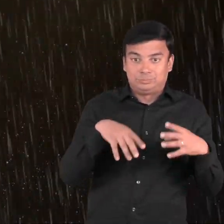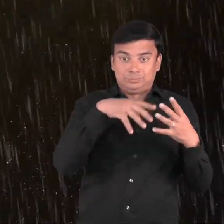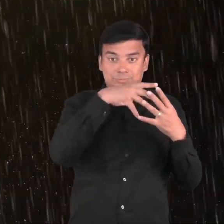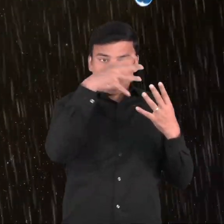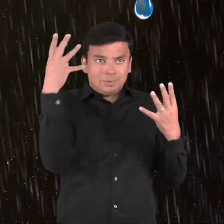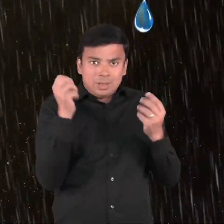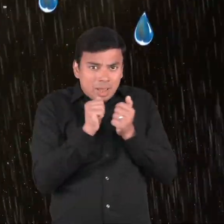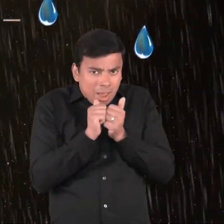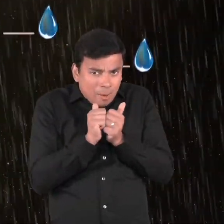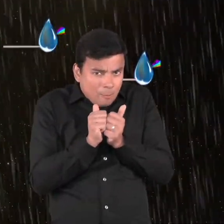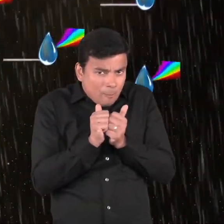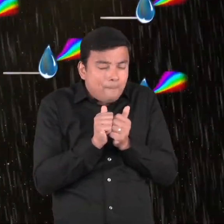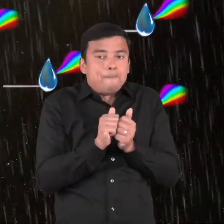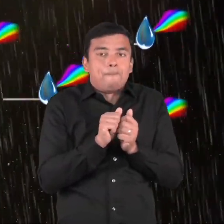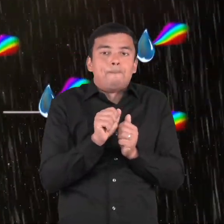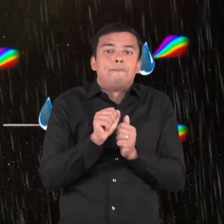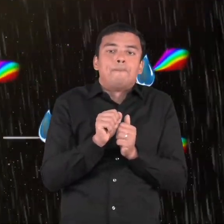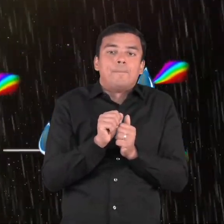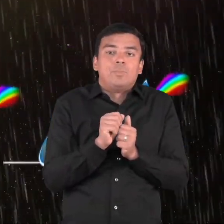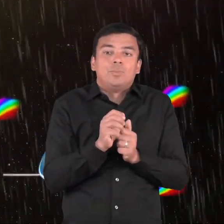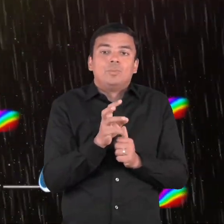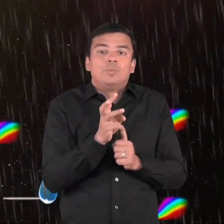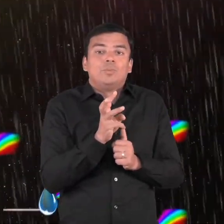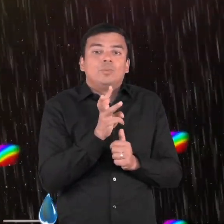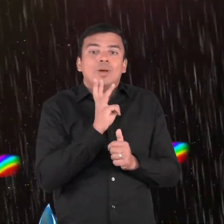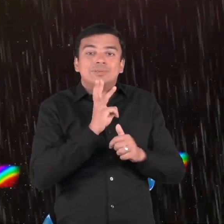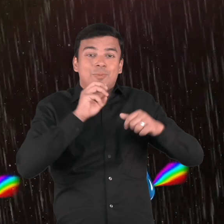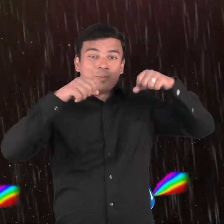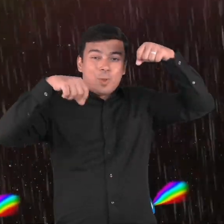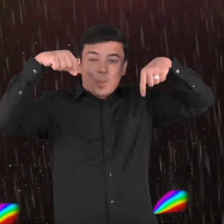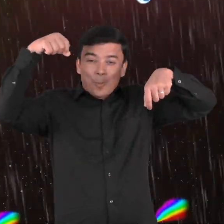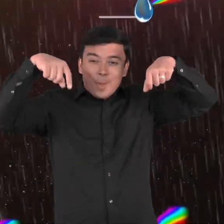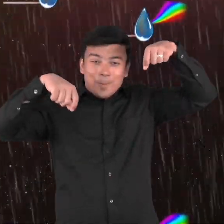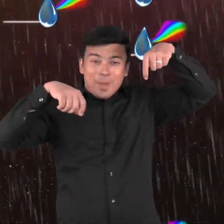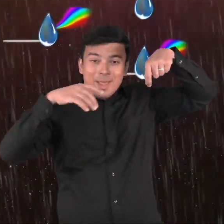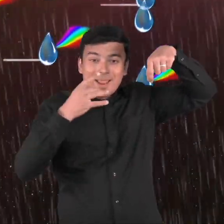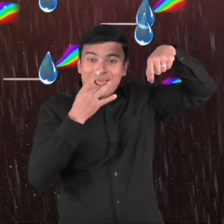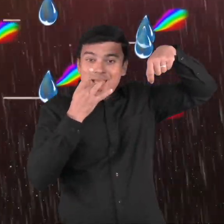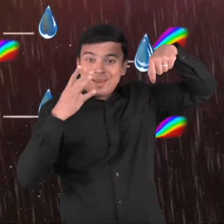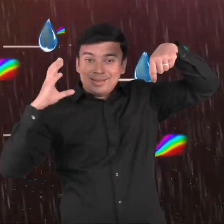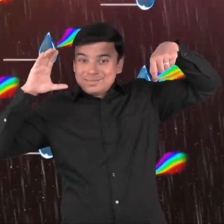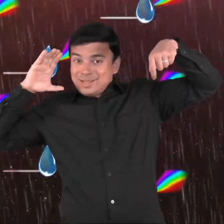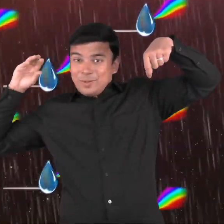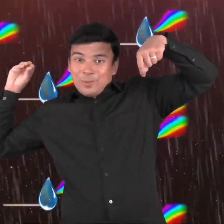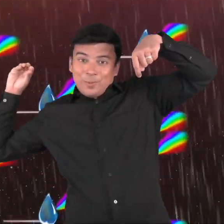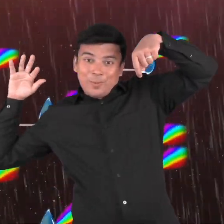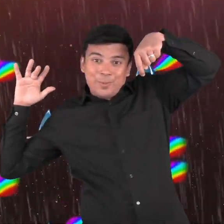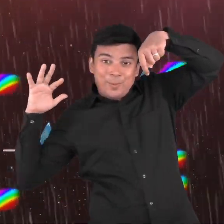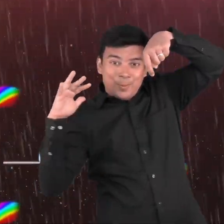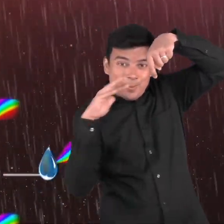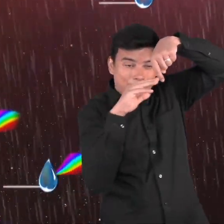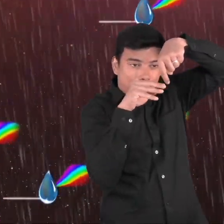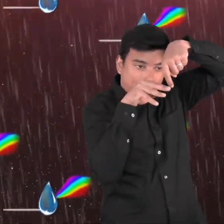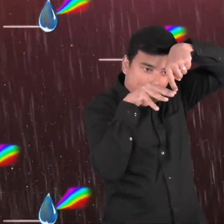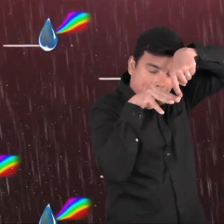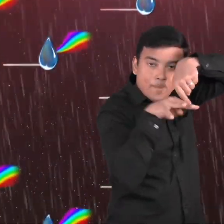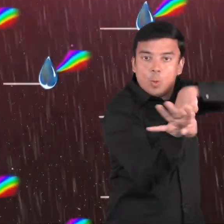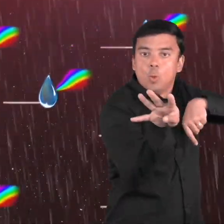through water droplets in the sky. The light bends, or refracts, through the object,